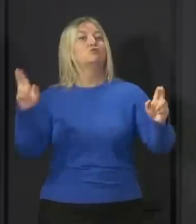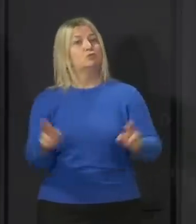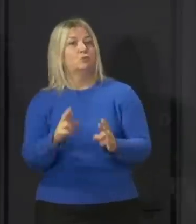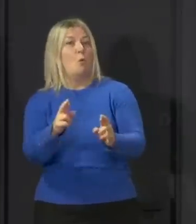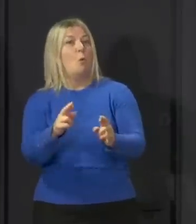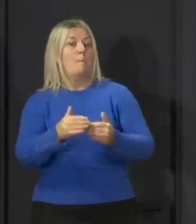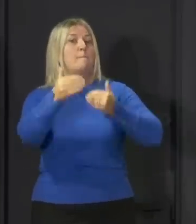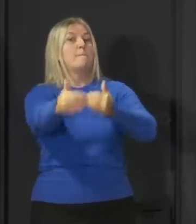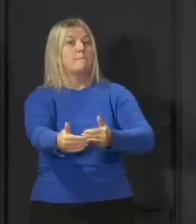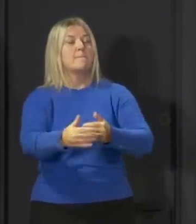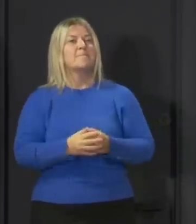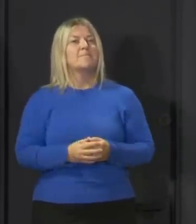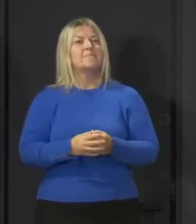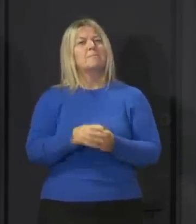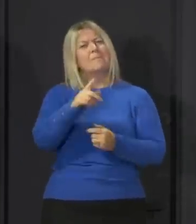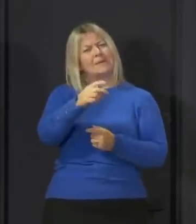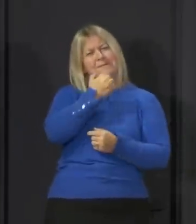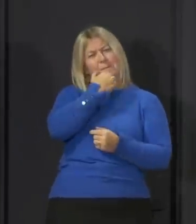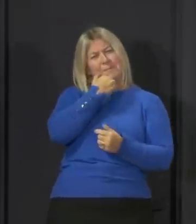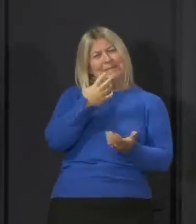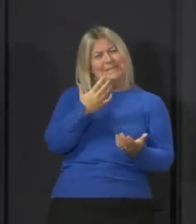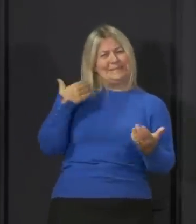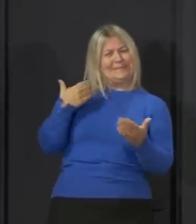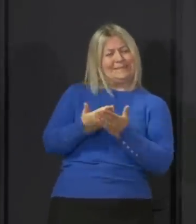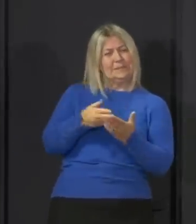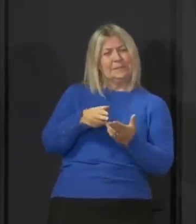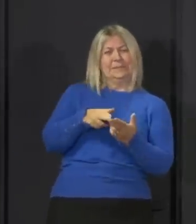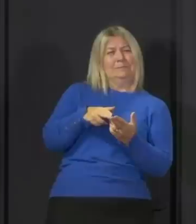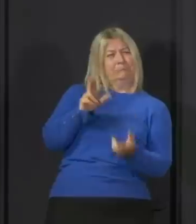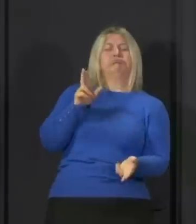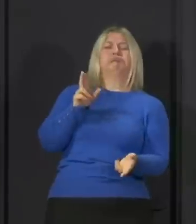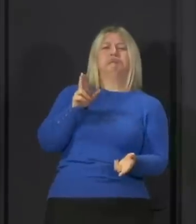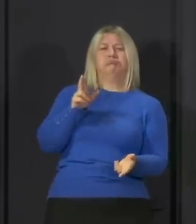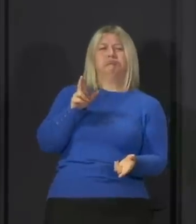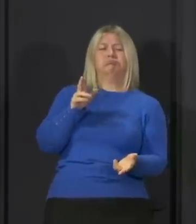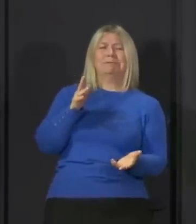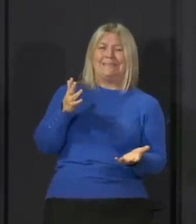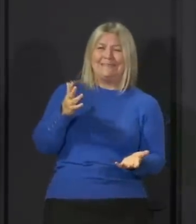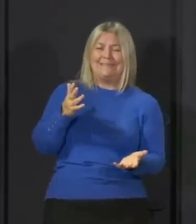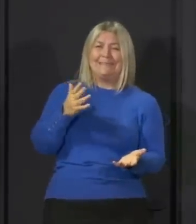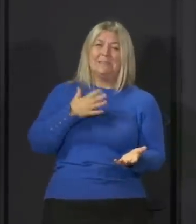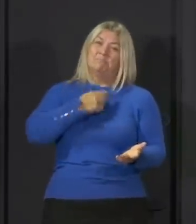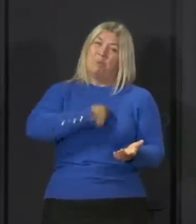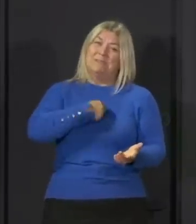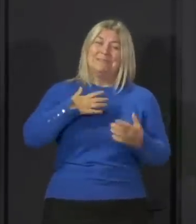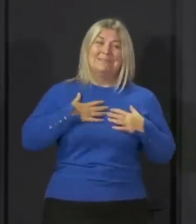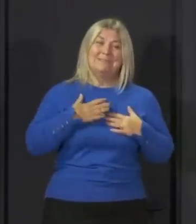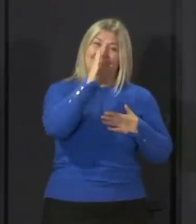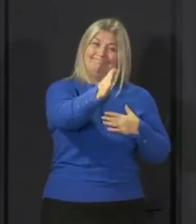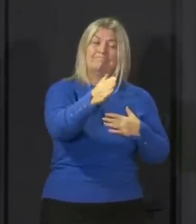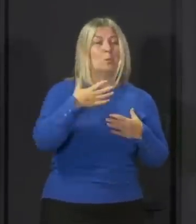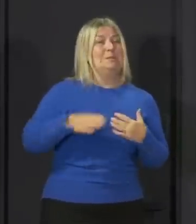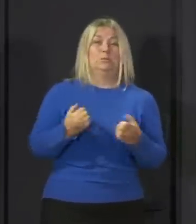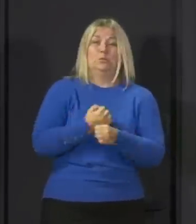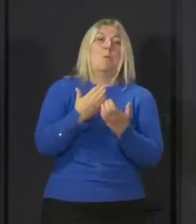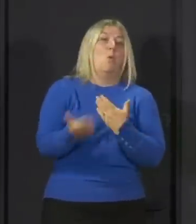Given the numbers we're seeing, we are and I've been very open about this over the past few days, it is possible that we will have to do more.